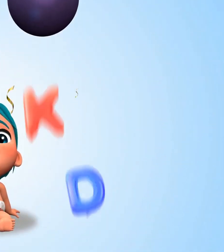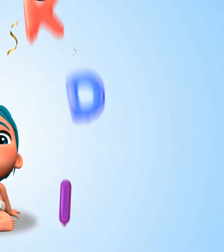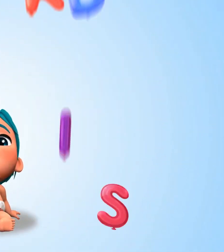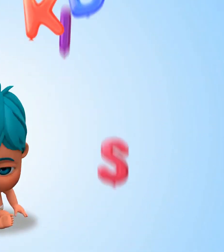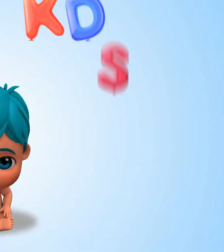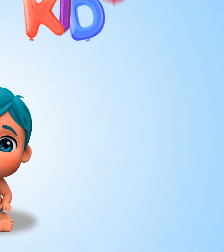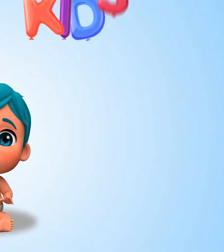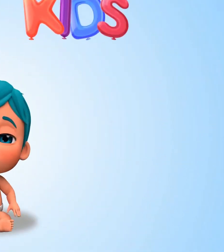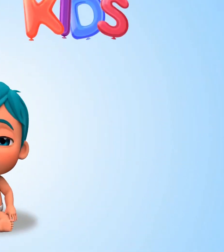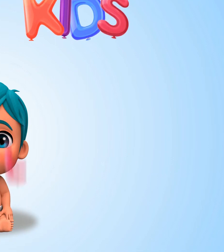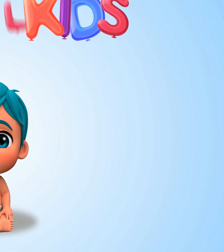Viola Kids